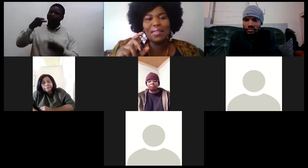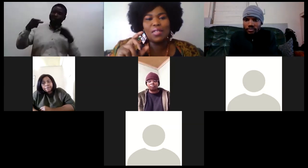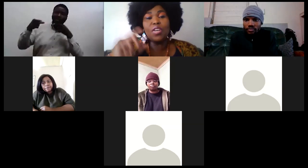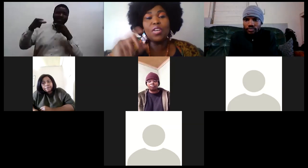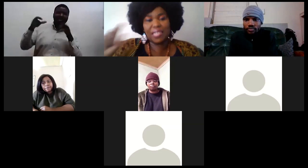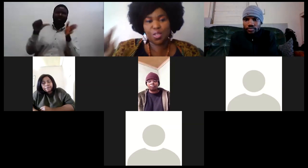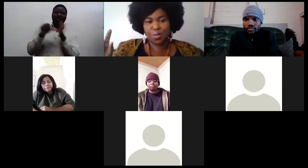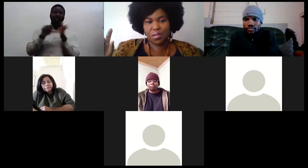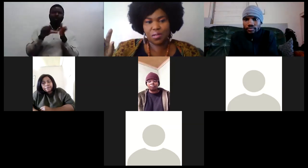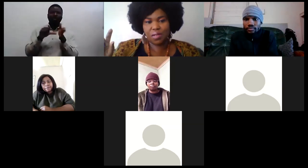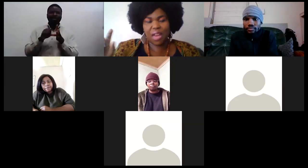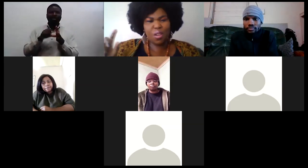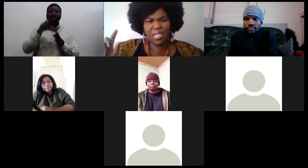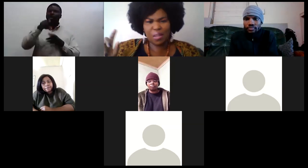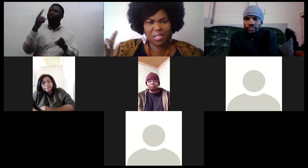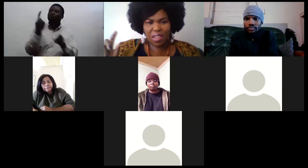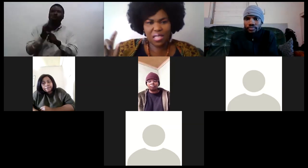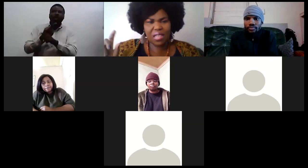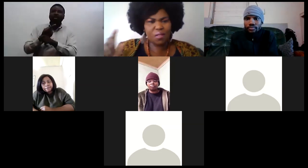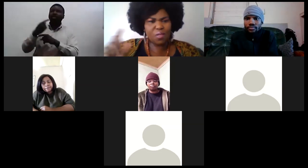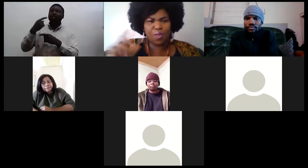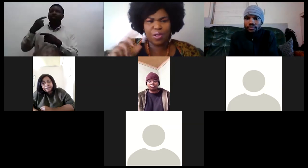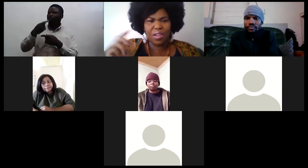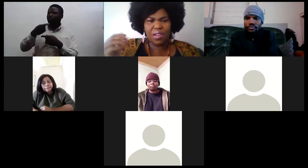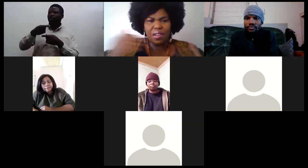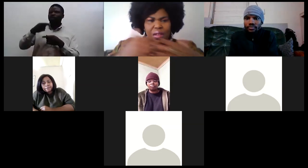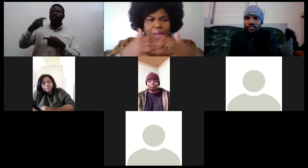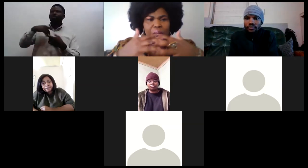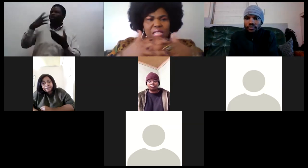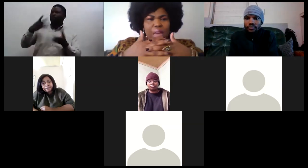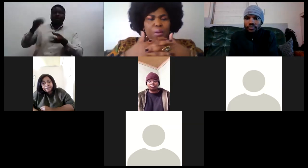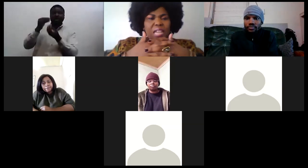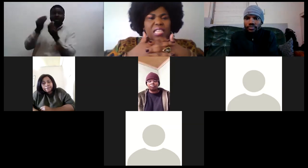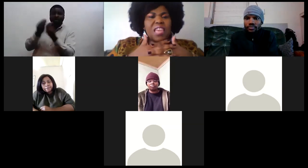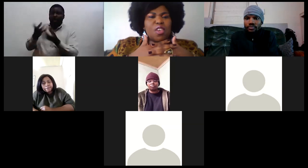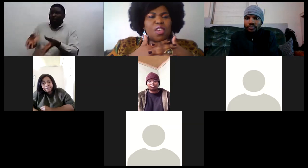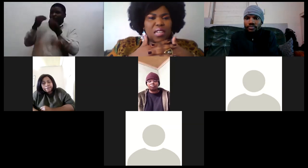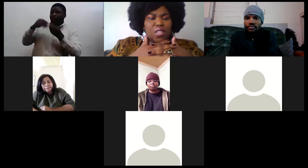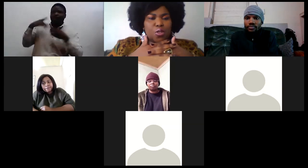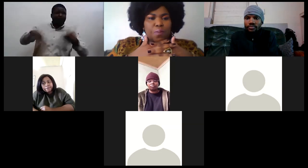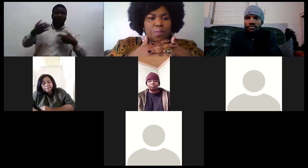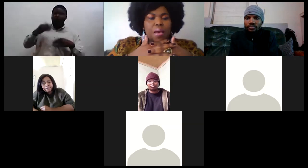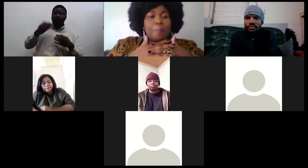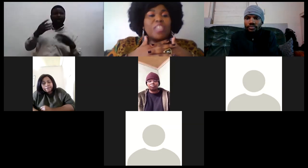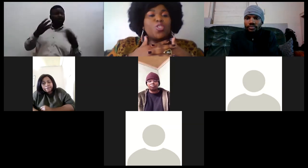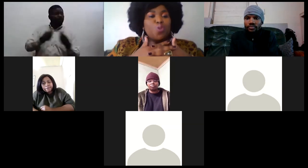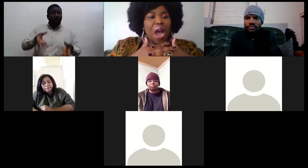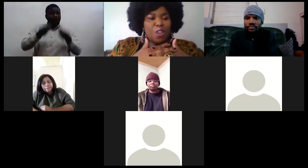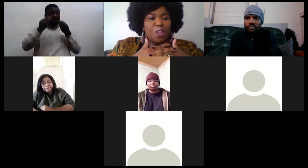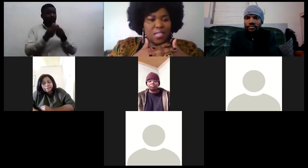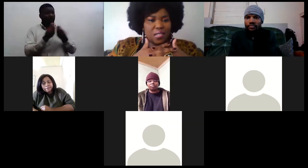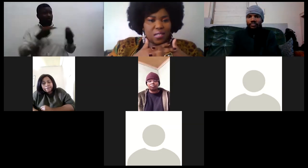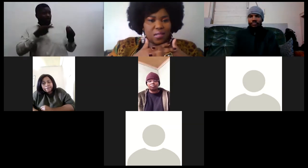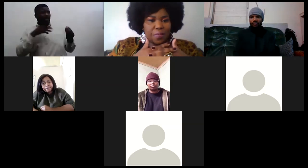your gratitude i know it sounds crazy it sounds very mixed up when i say thank your gratitude but do